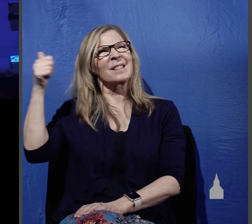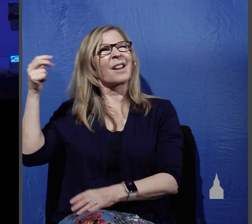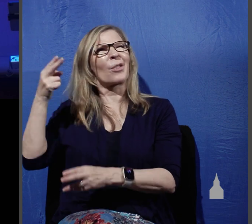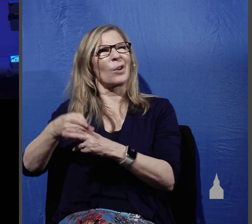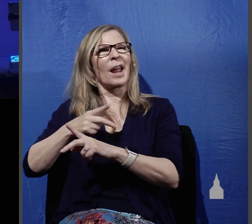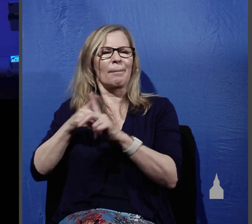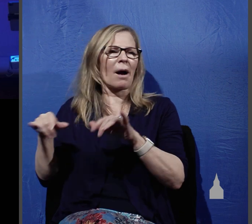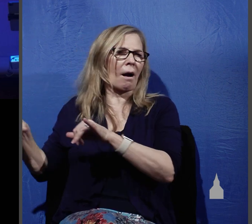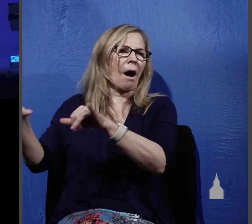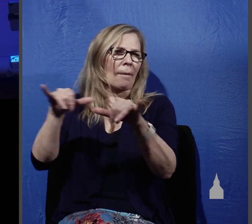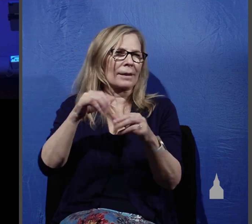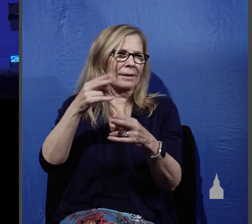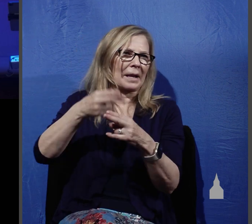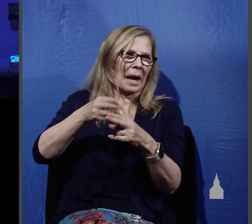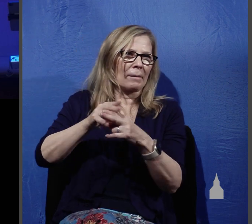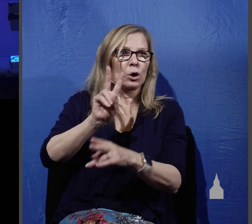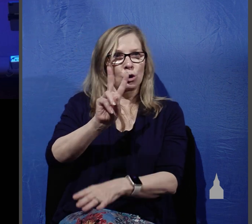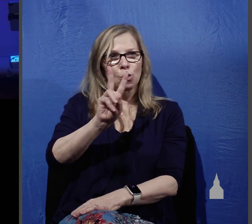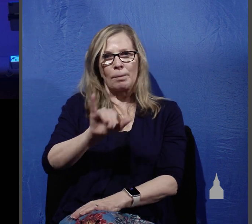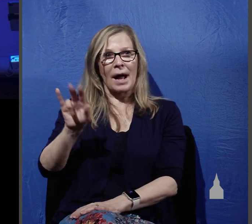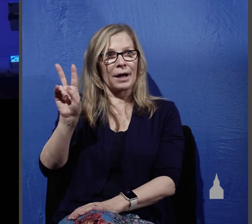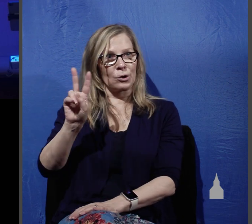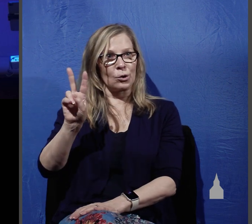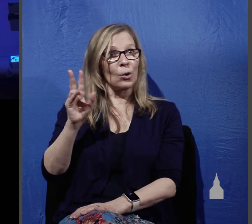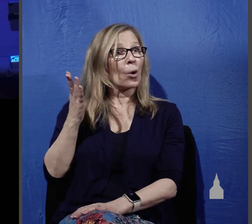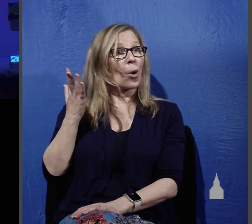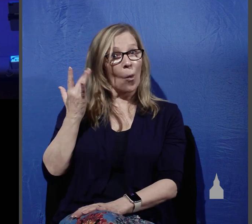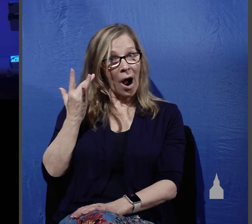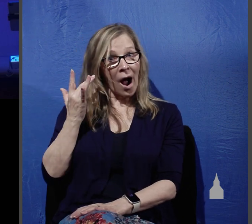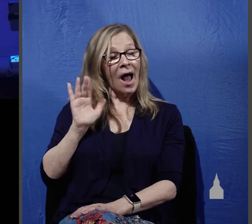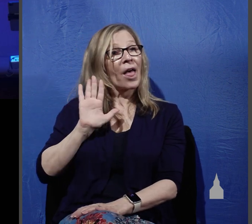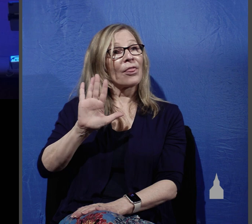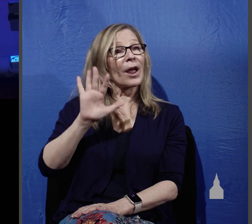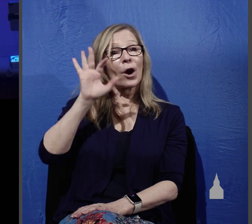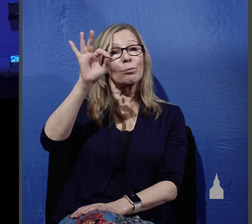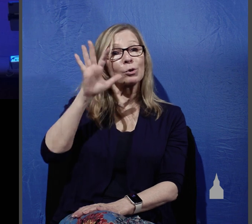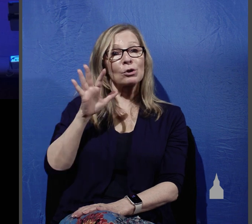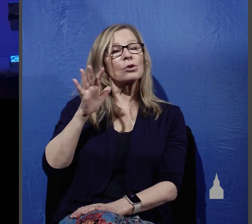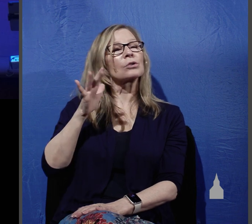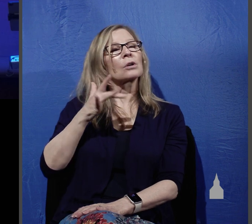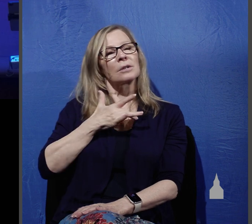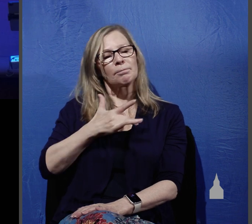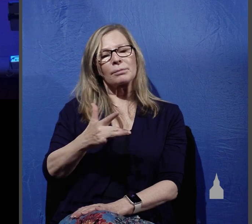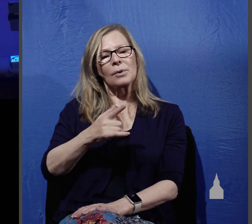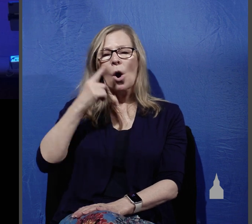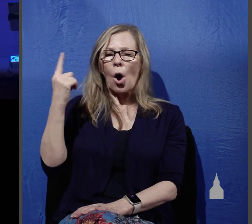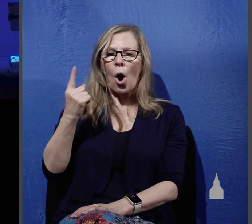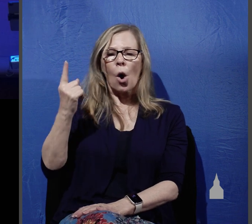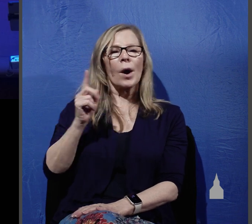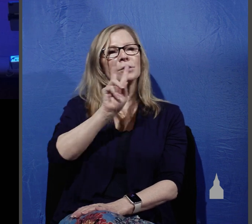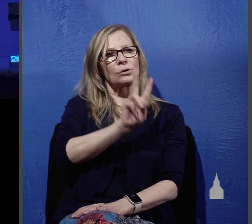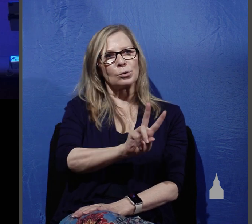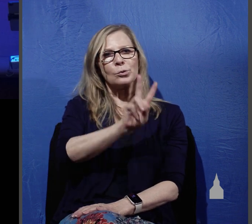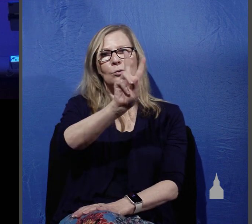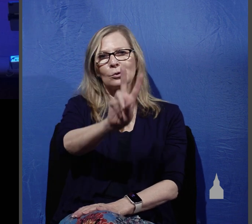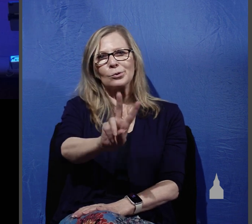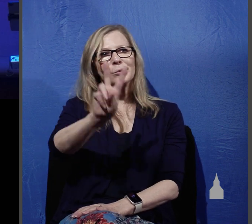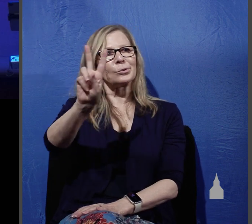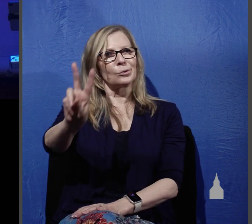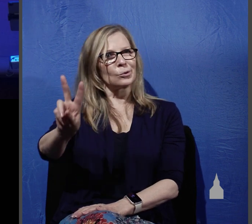commonly known two by twos. Why? Because their ministers always traveled in pairs two by two. Always. That was part of